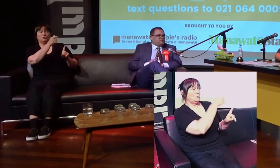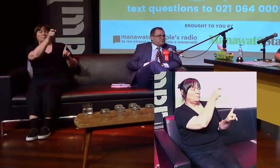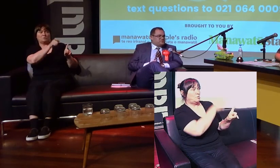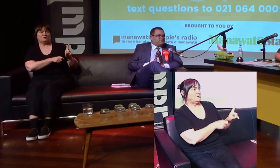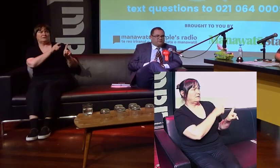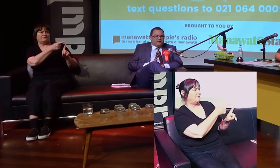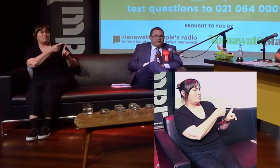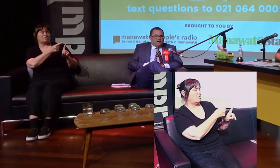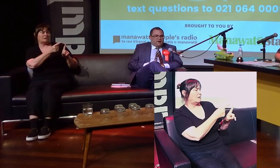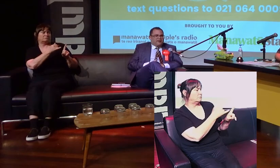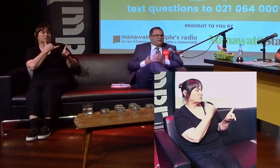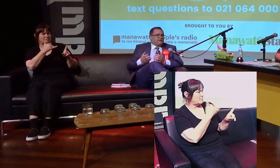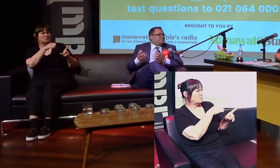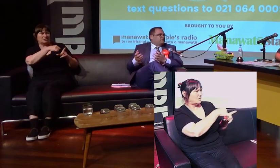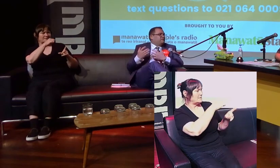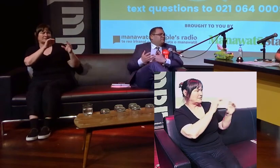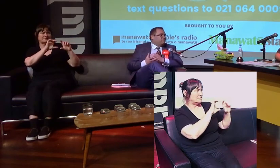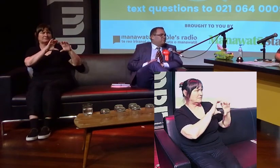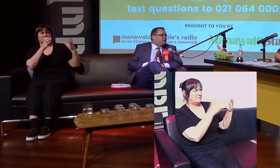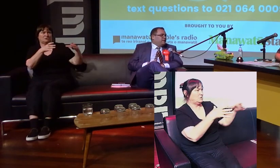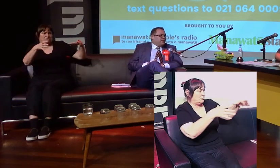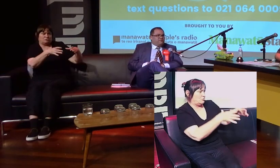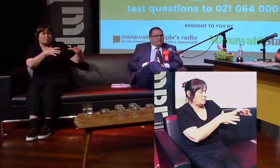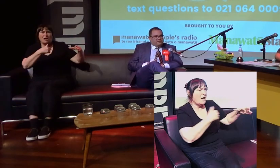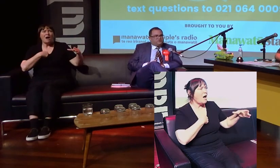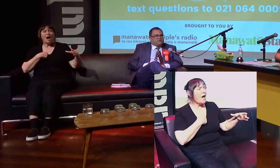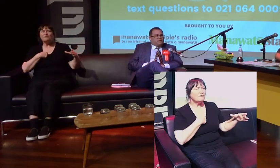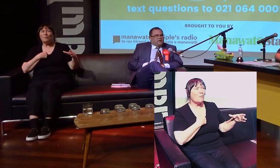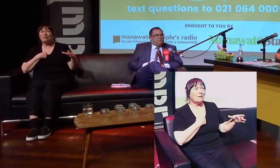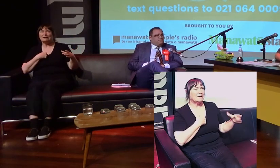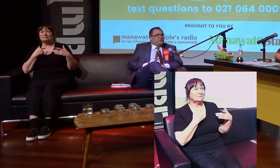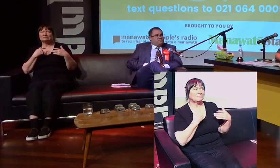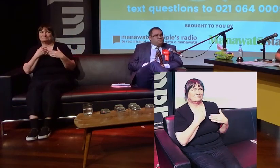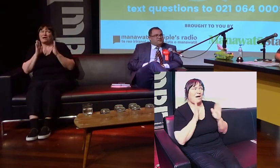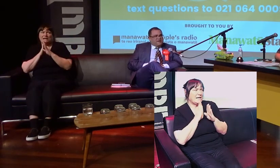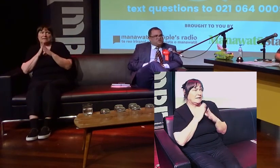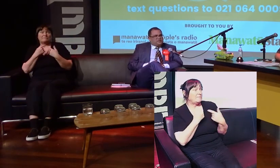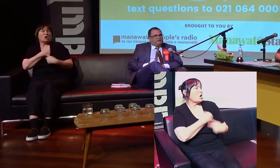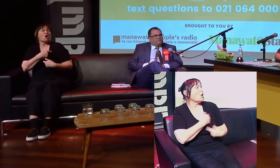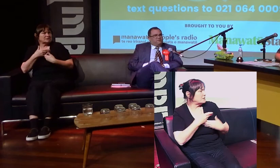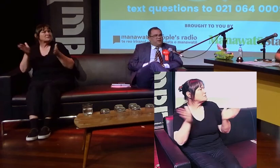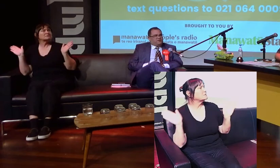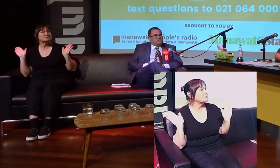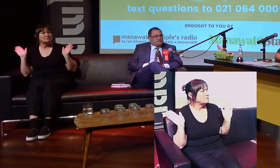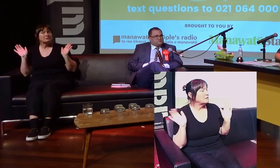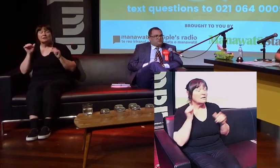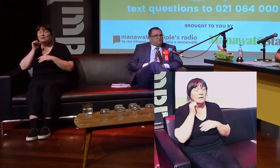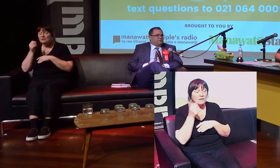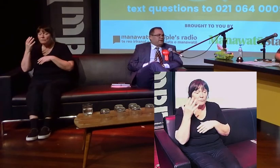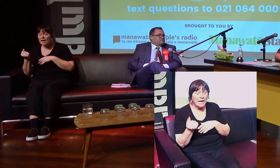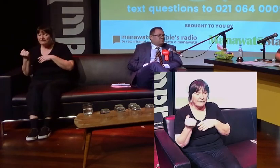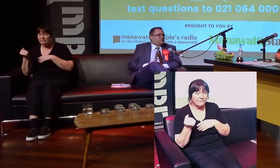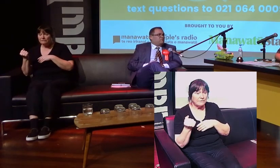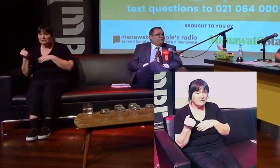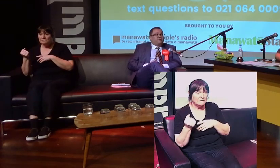not as if this was something that I had kept hidden from the electorate. It may be an opportunity, actually, if a by-election does result,